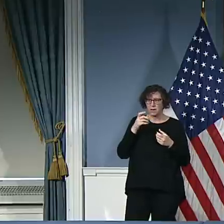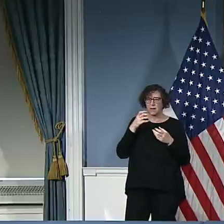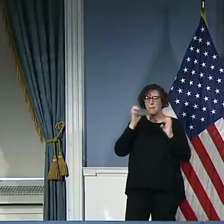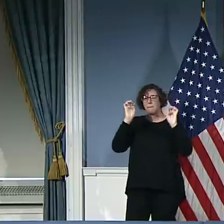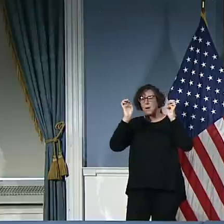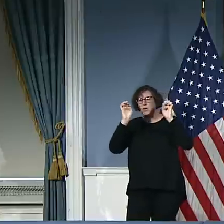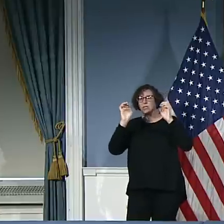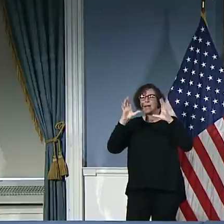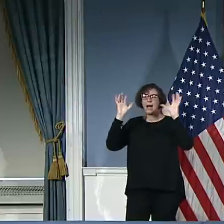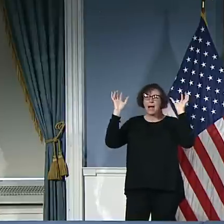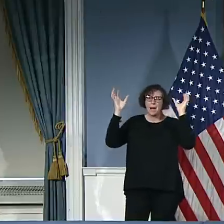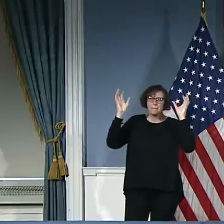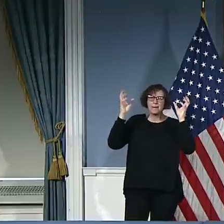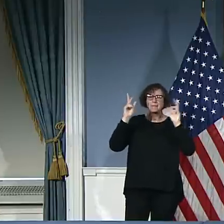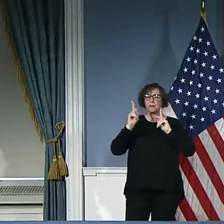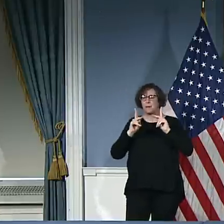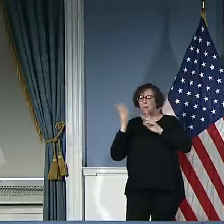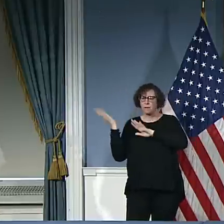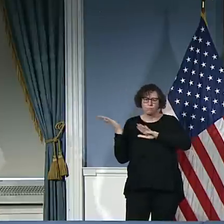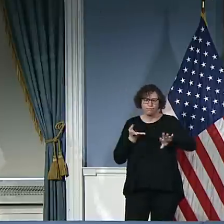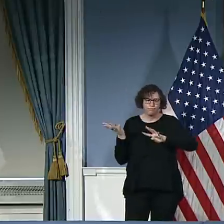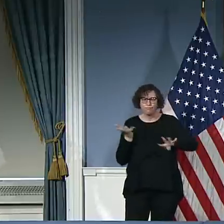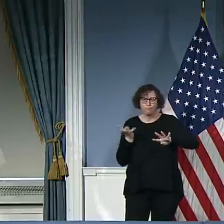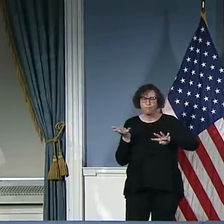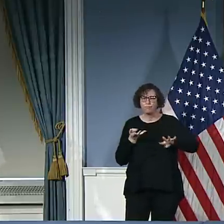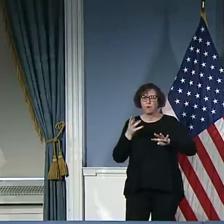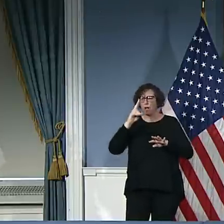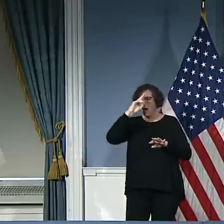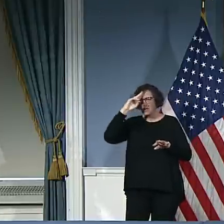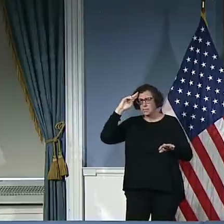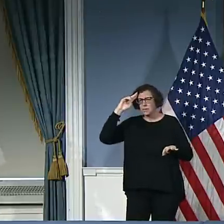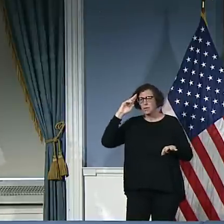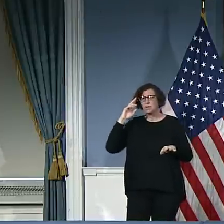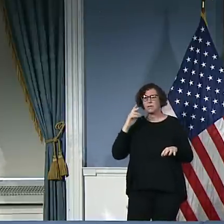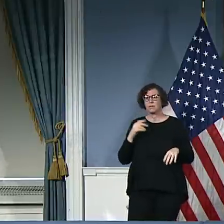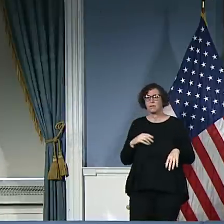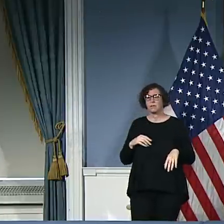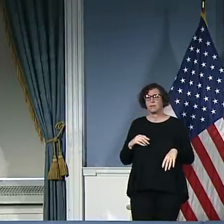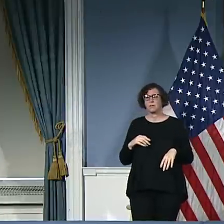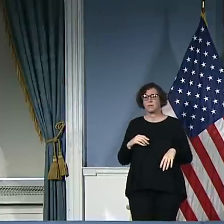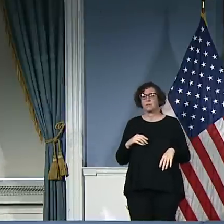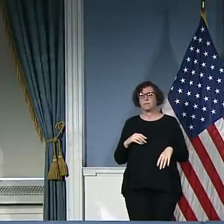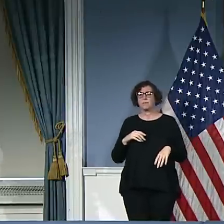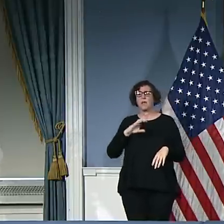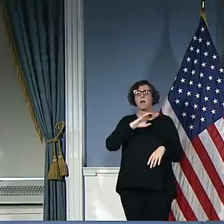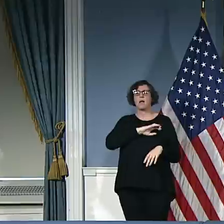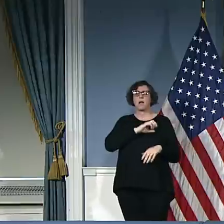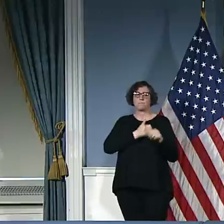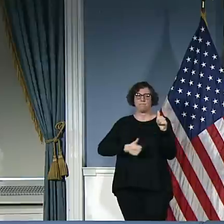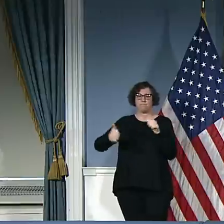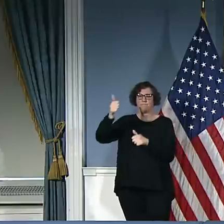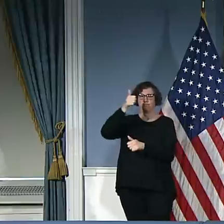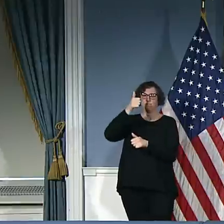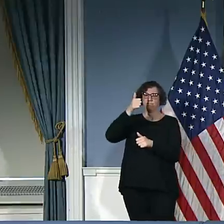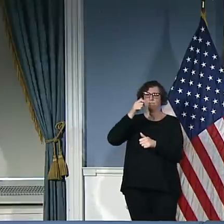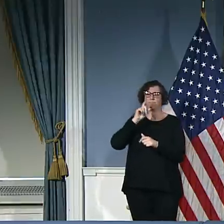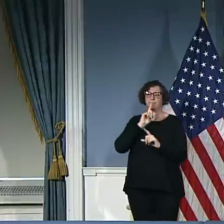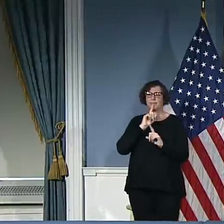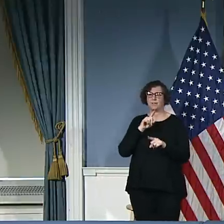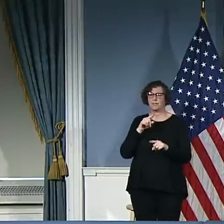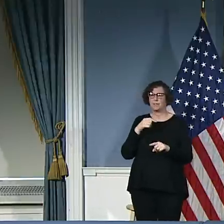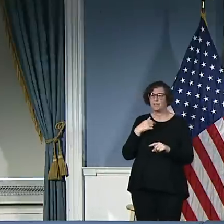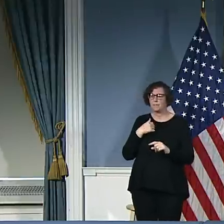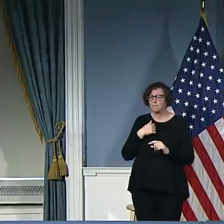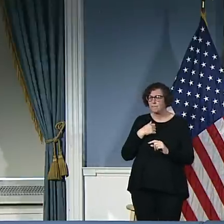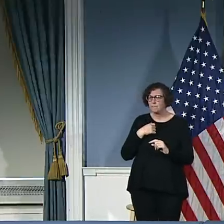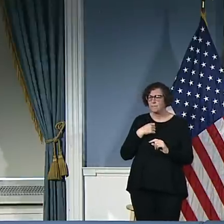Yeah, Gersh, I heard most of the question. Is it, are you saying that in general, or are you saying